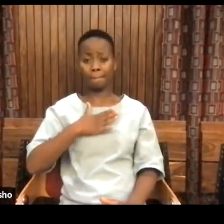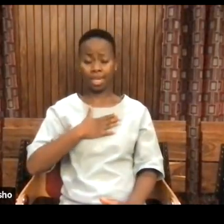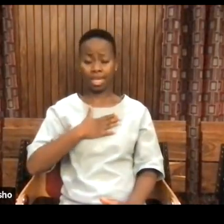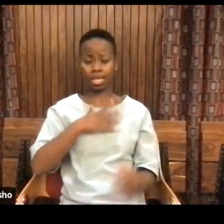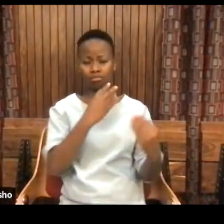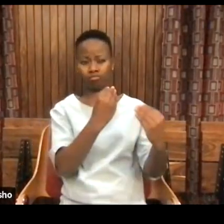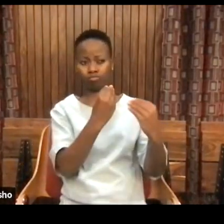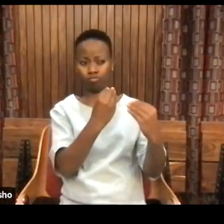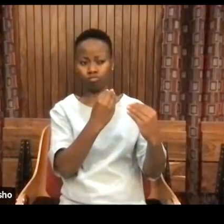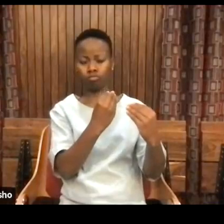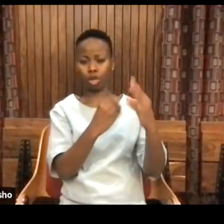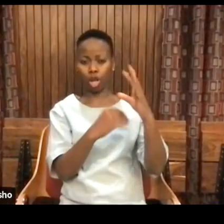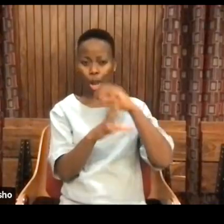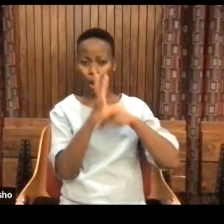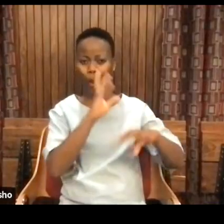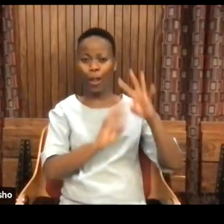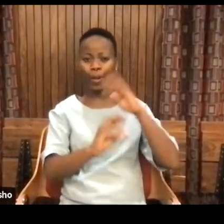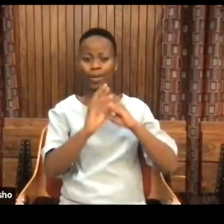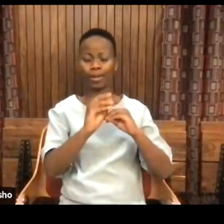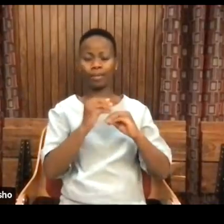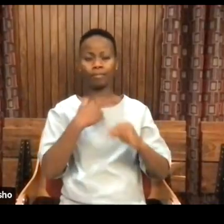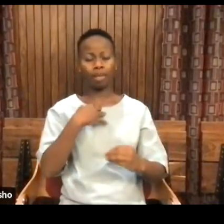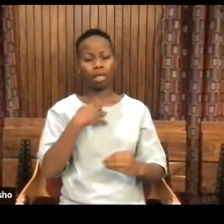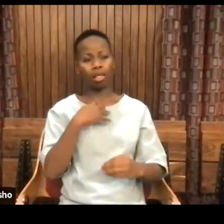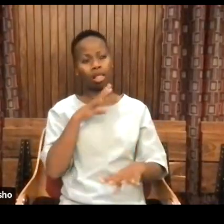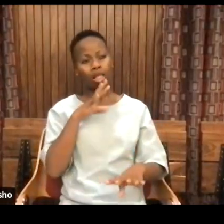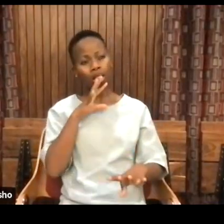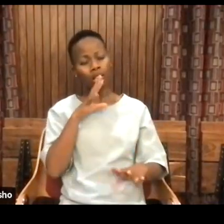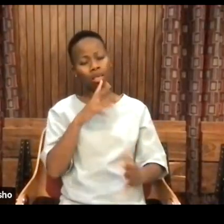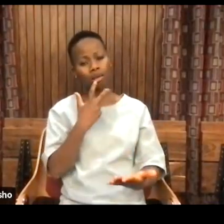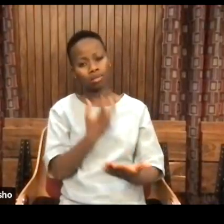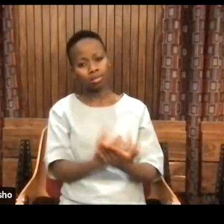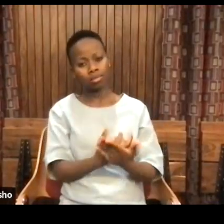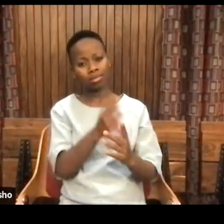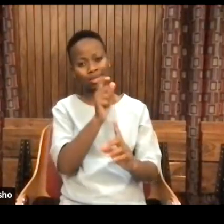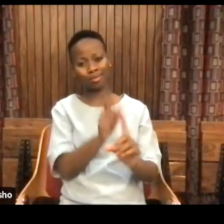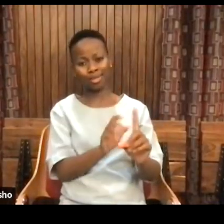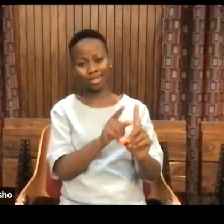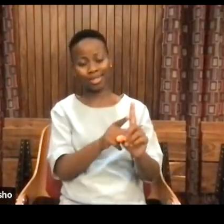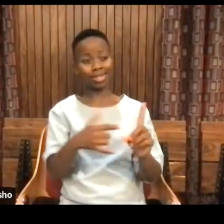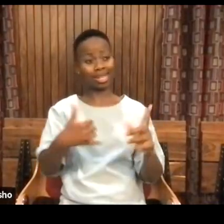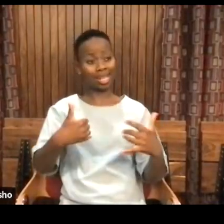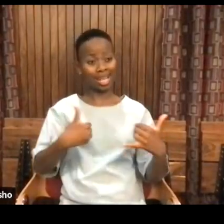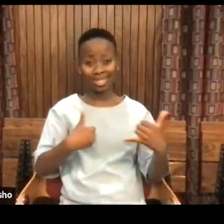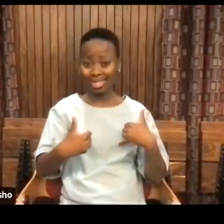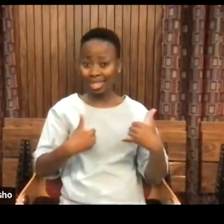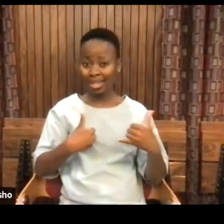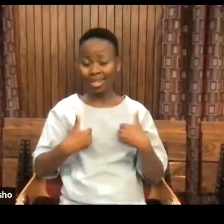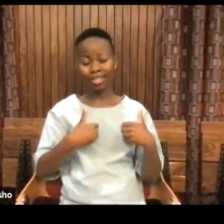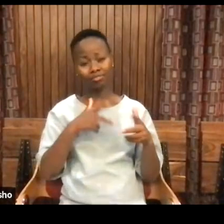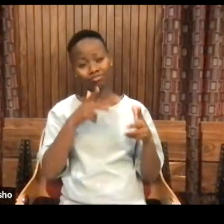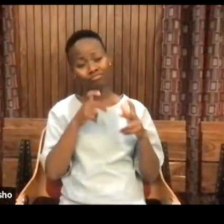me, to fascinate me, to entertain me,